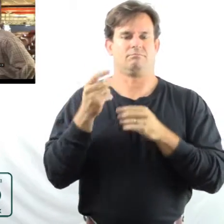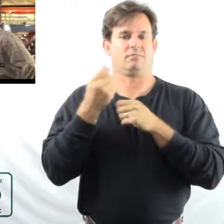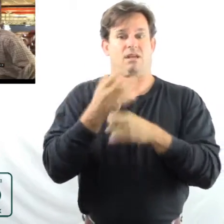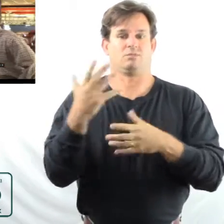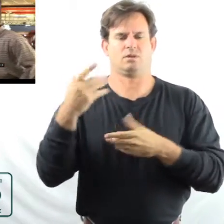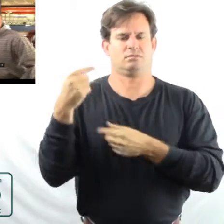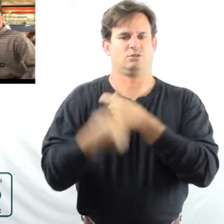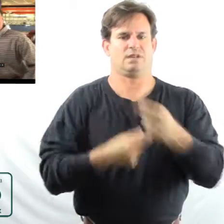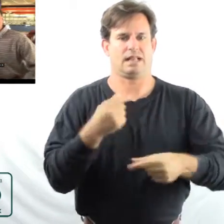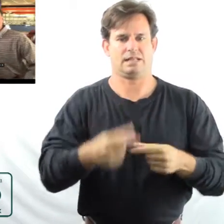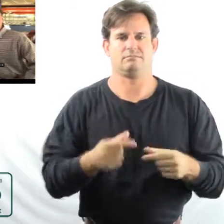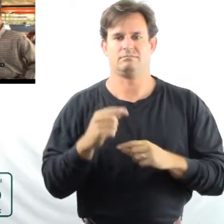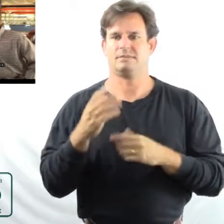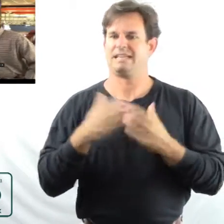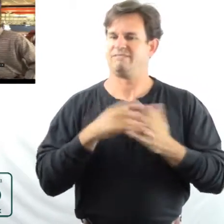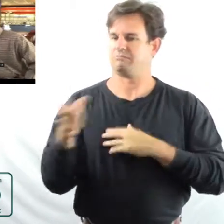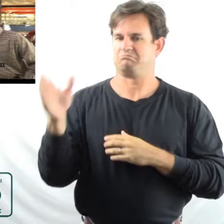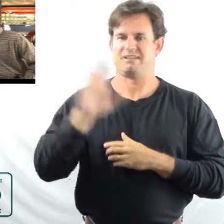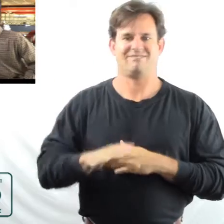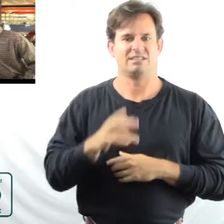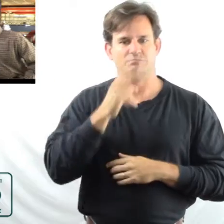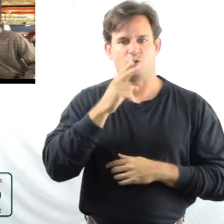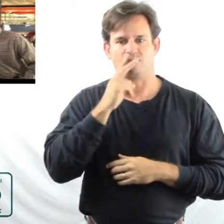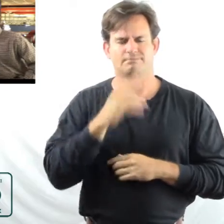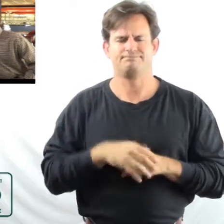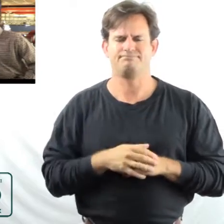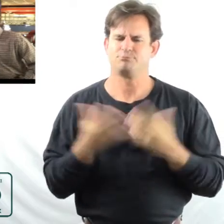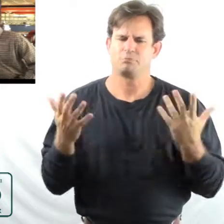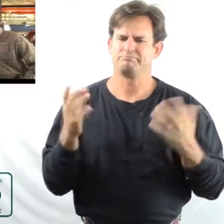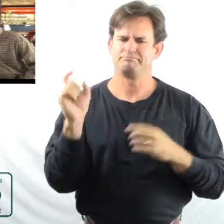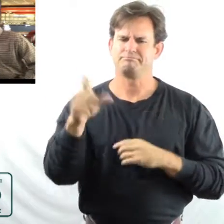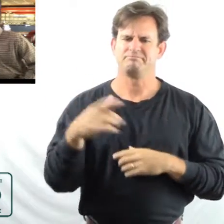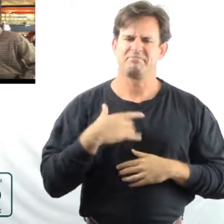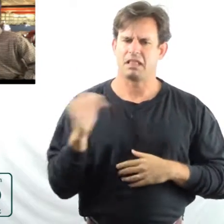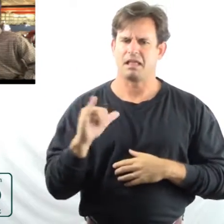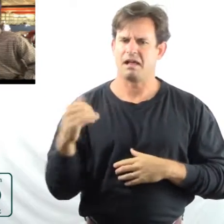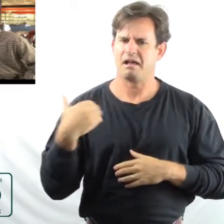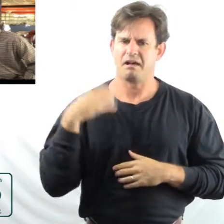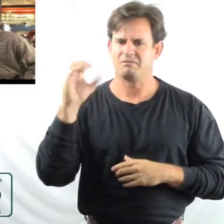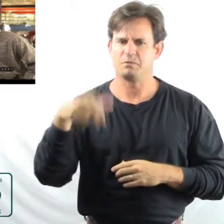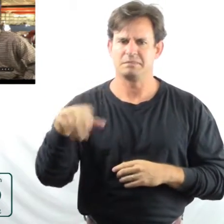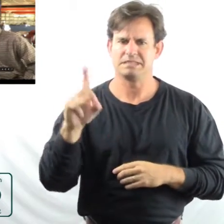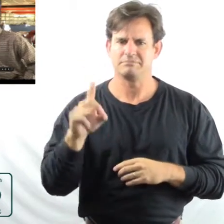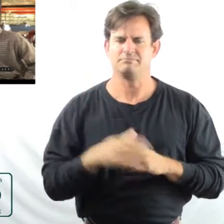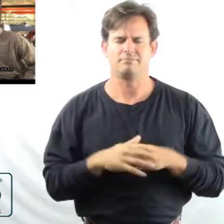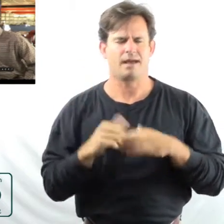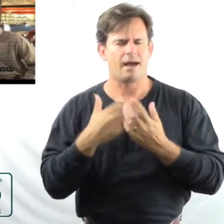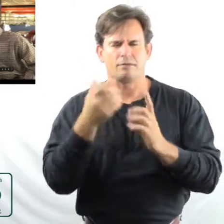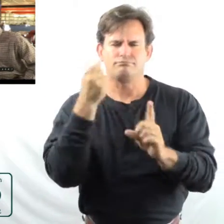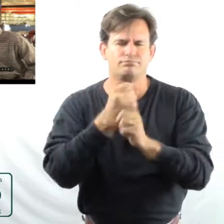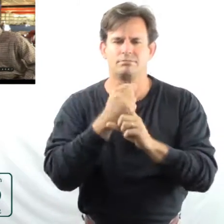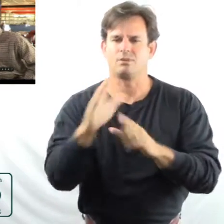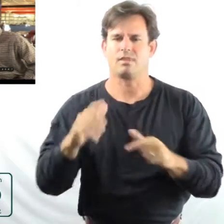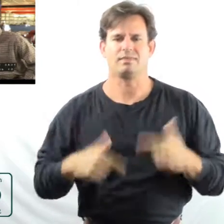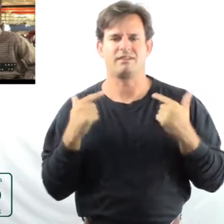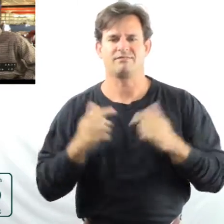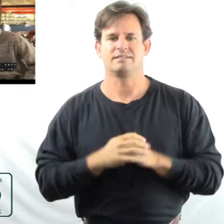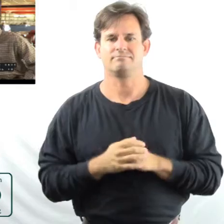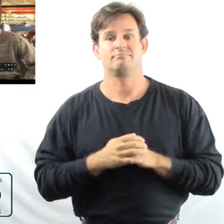even if they've never smoked. But what does it feel like to have COPD? How does it affect your life? Because of the